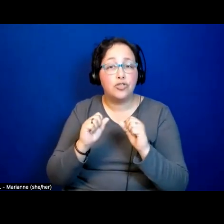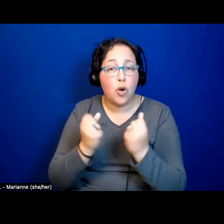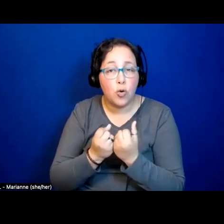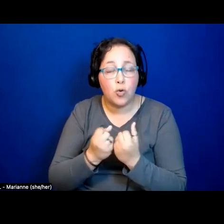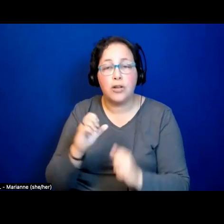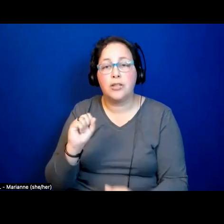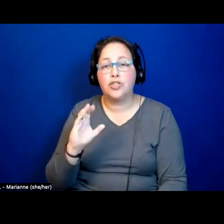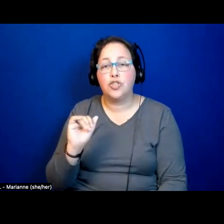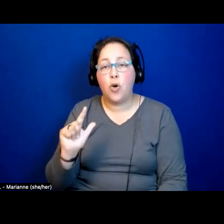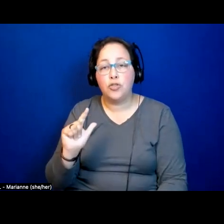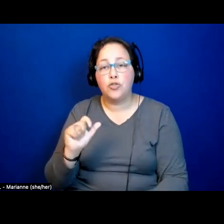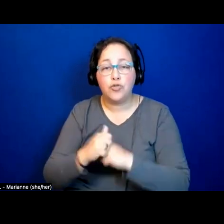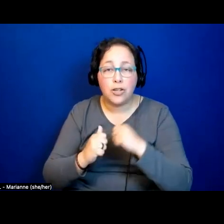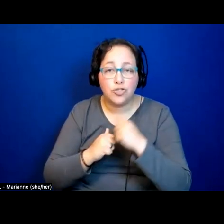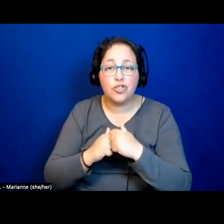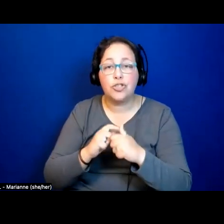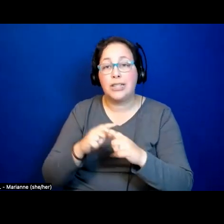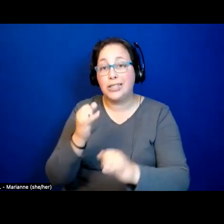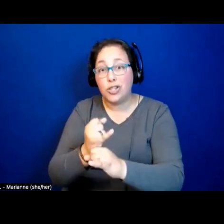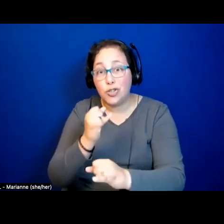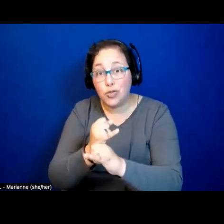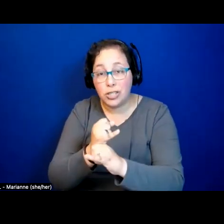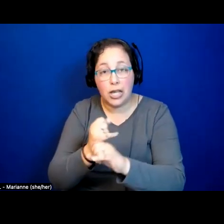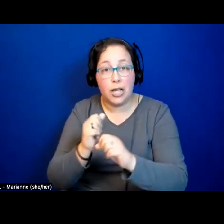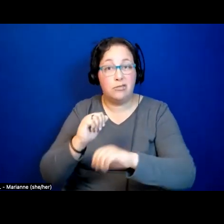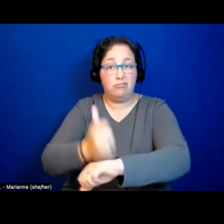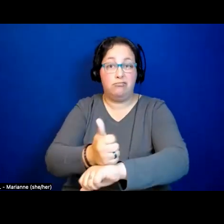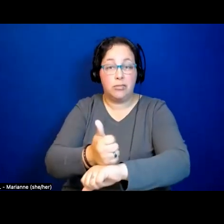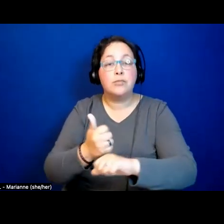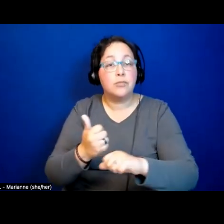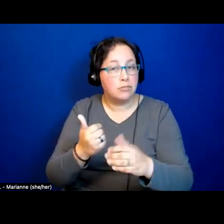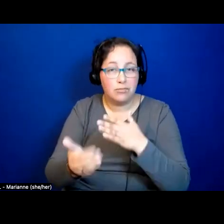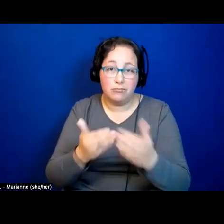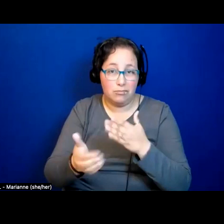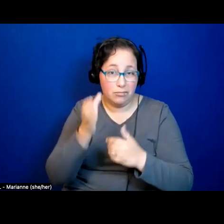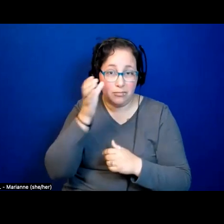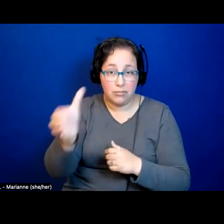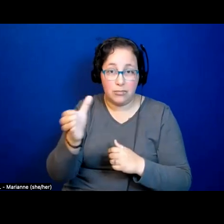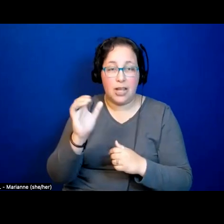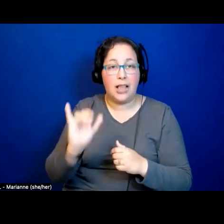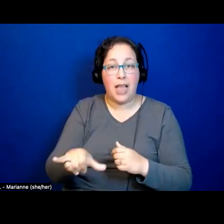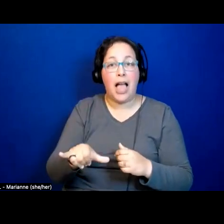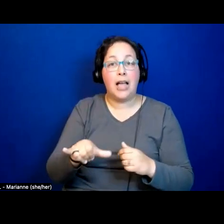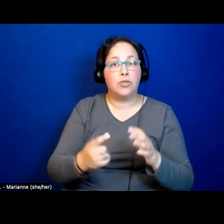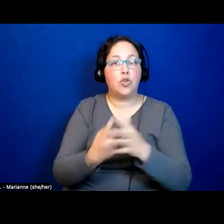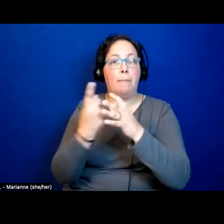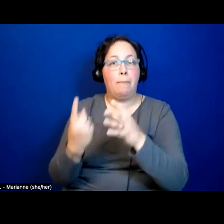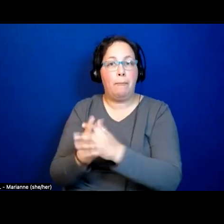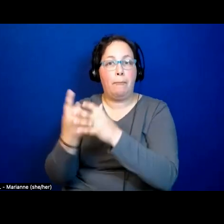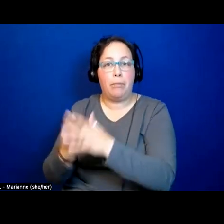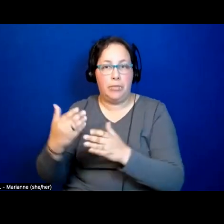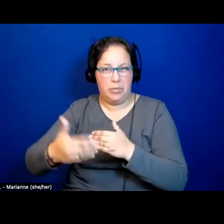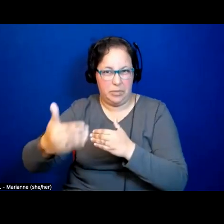forms, whatever they might be, that rise and consolidate from time to time